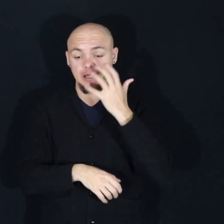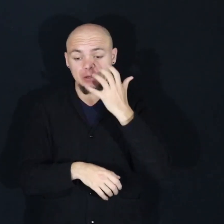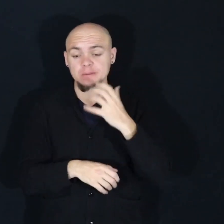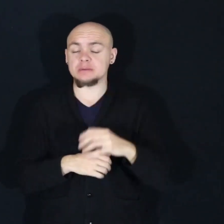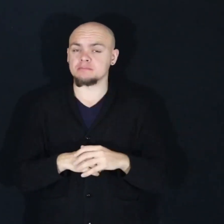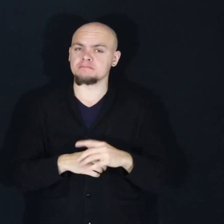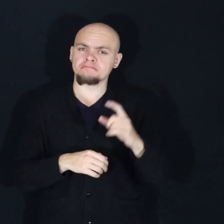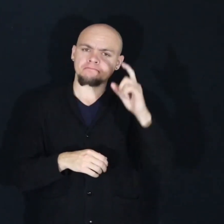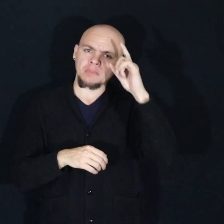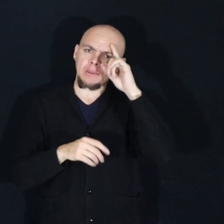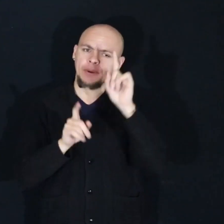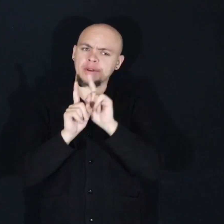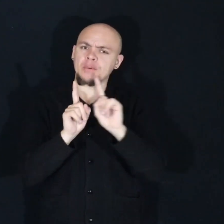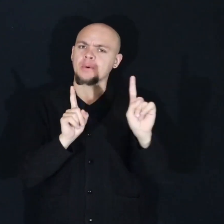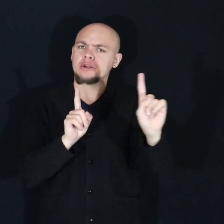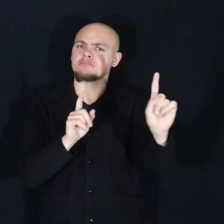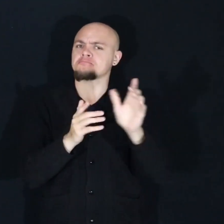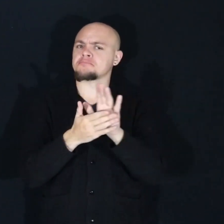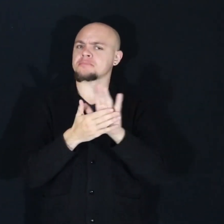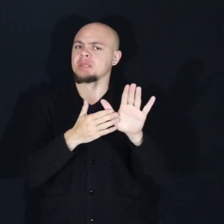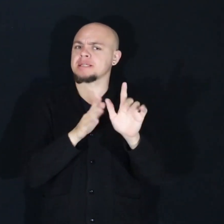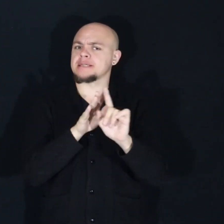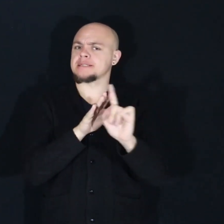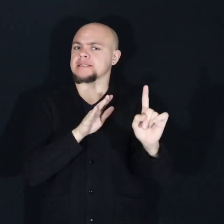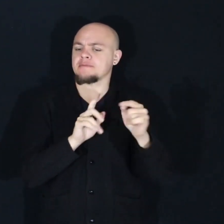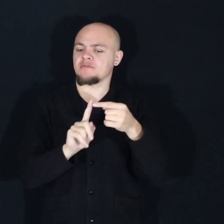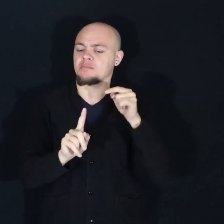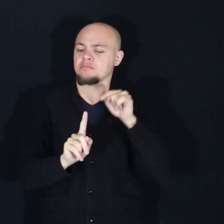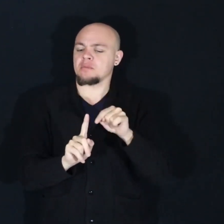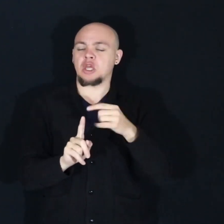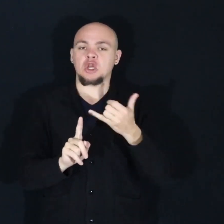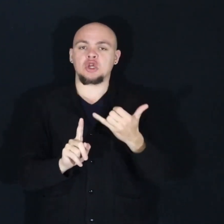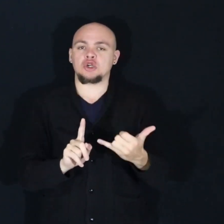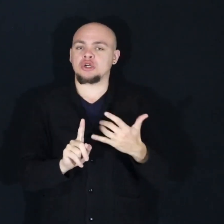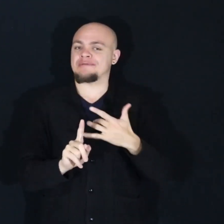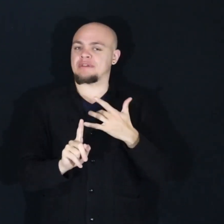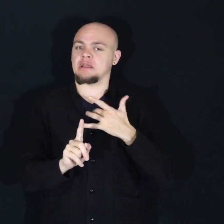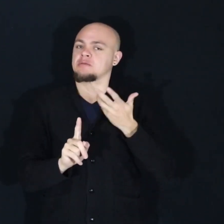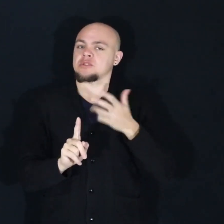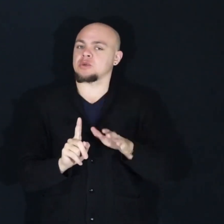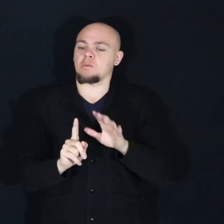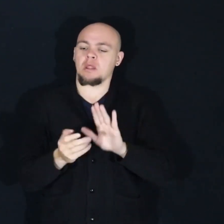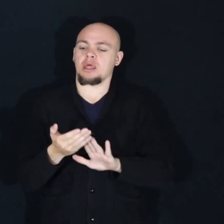Mind-wandering can serve as an escape from these current feelings that we don't want to be intact with yet.